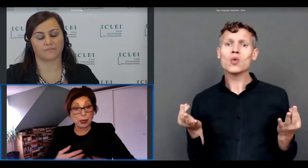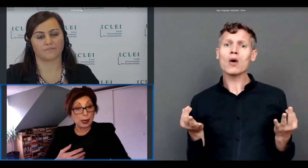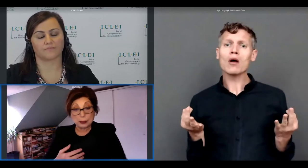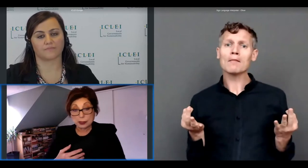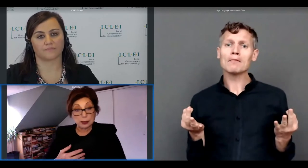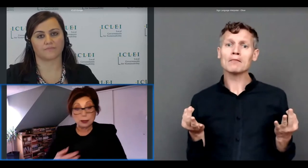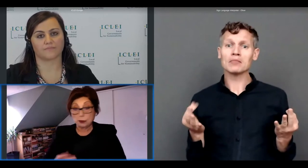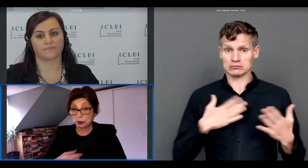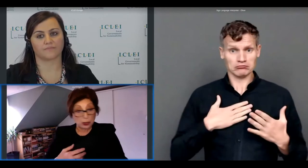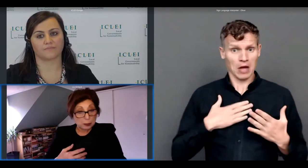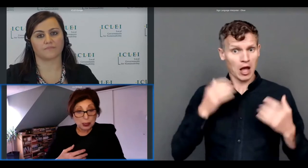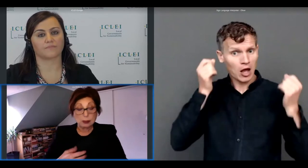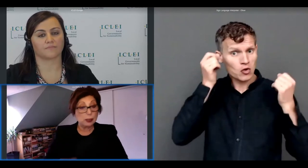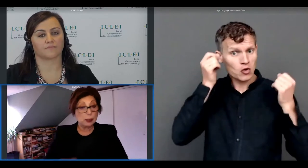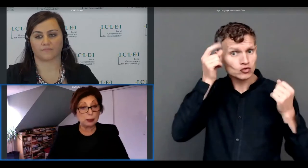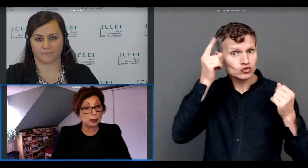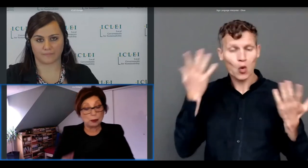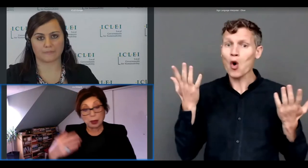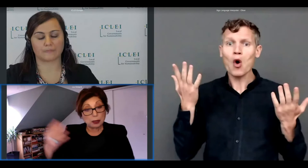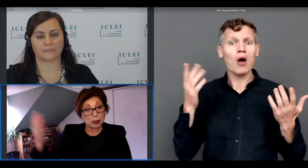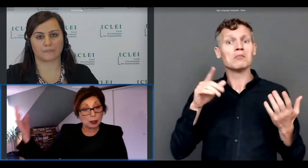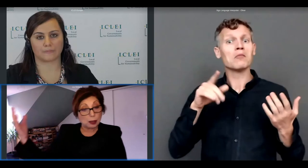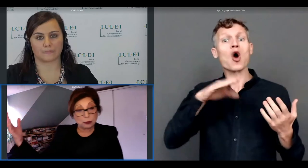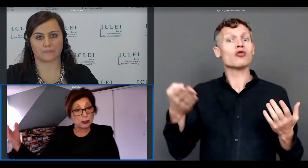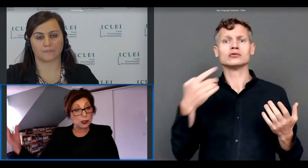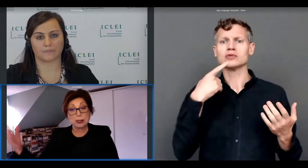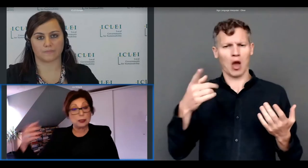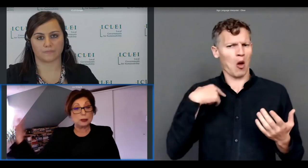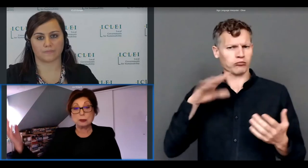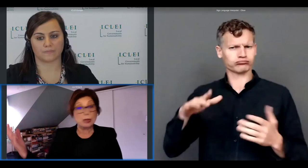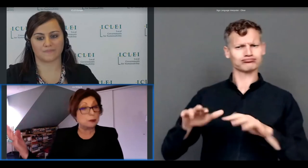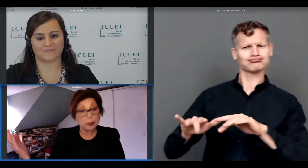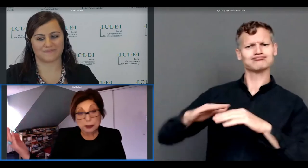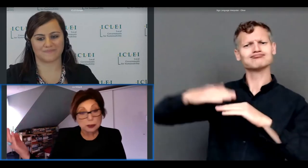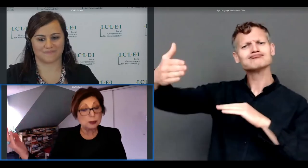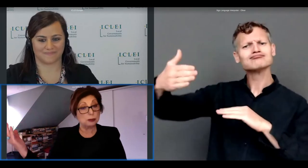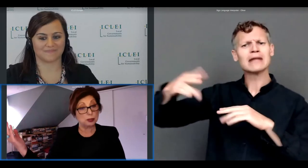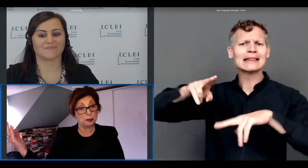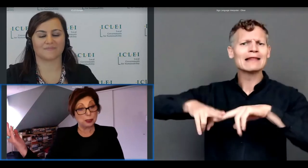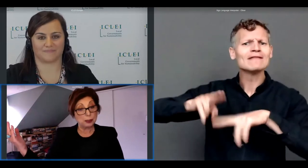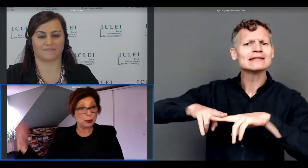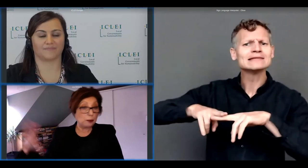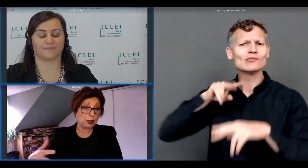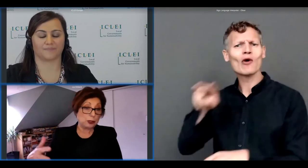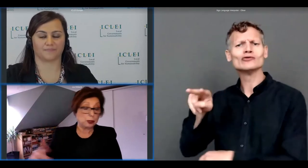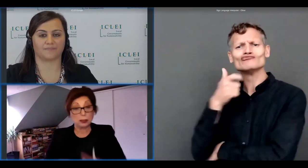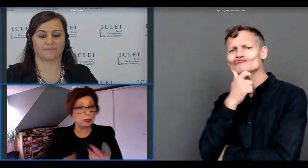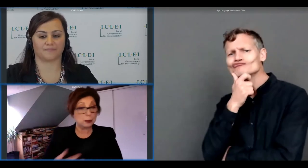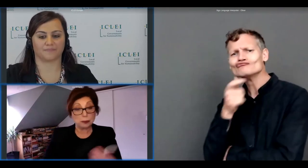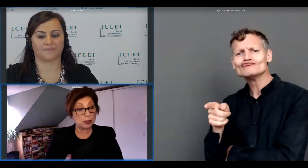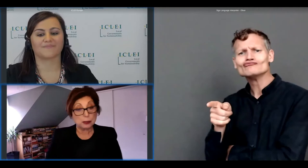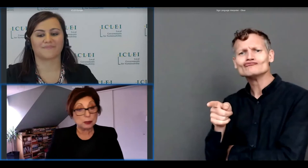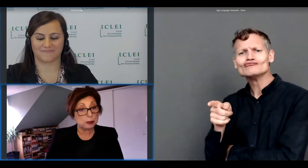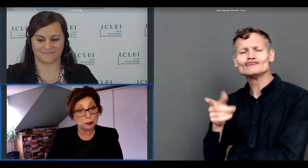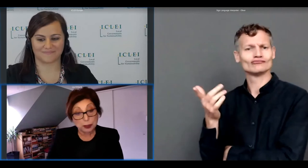accessing or streaming uh a a a french series on netflix or something in fact so that i